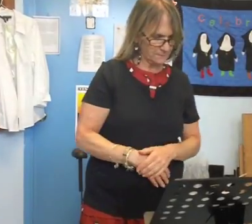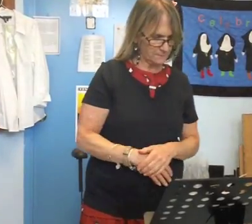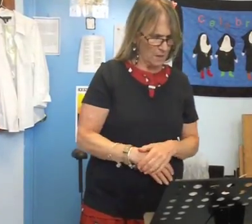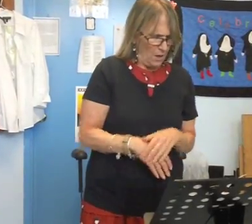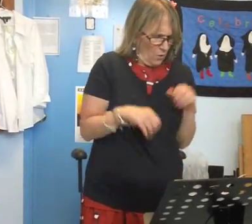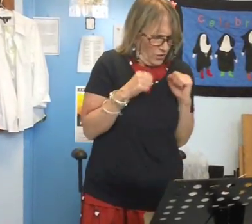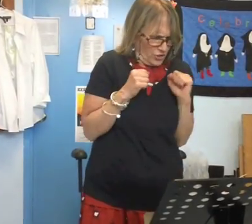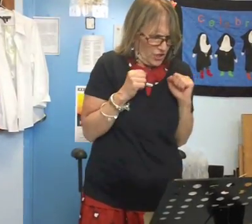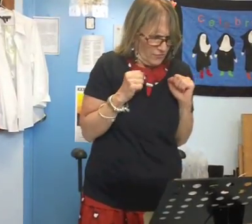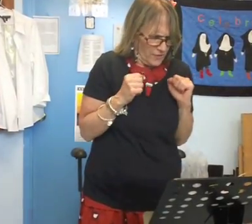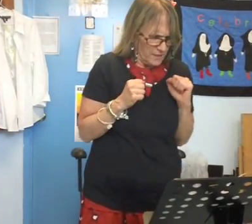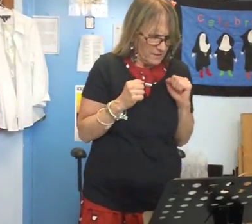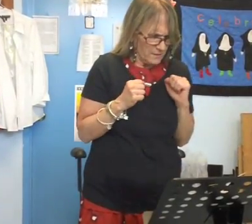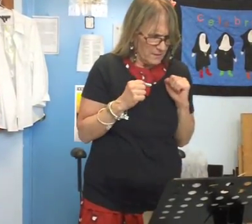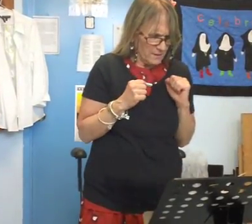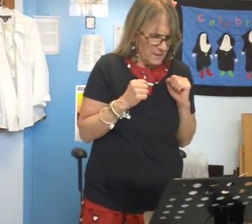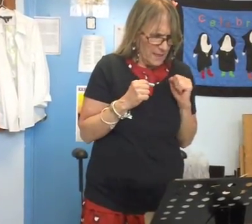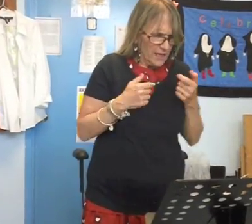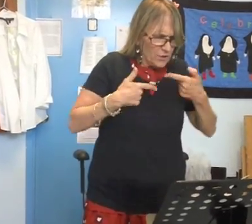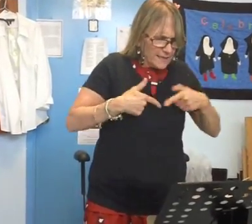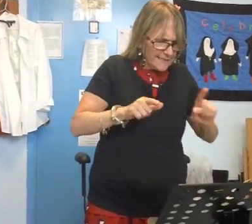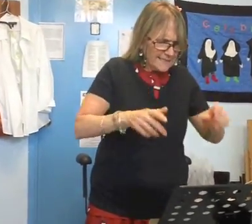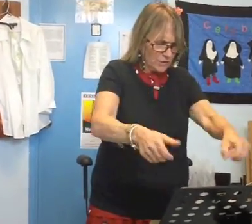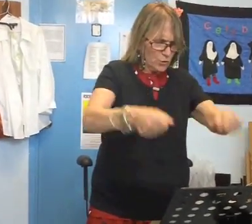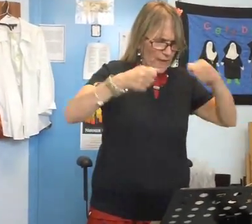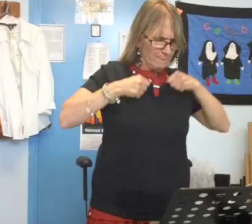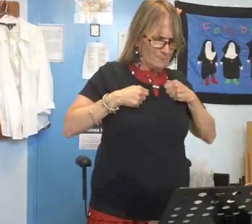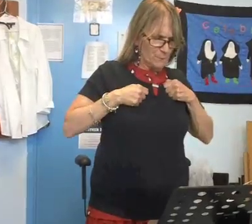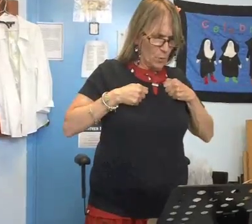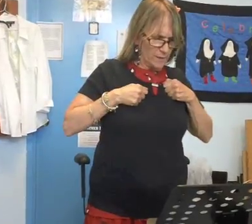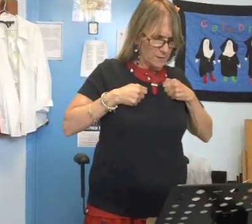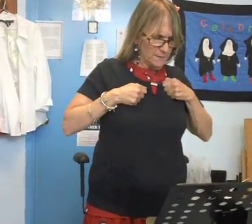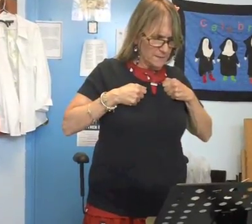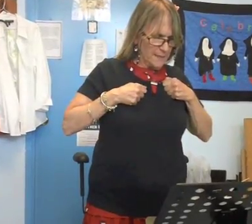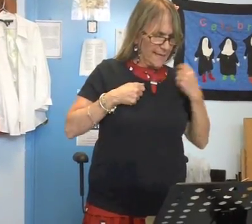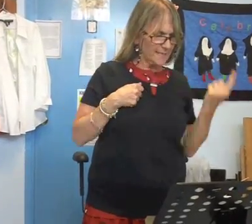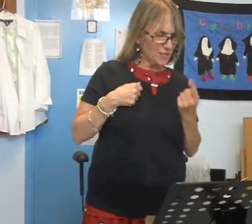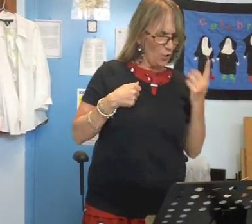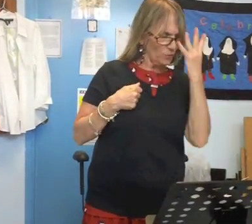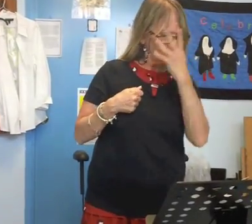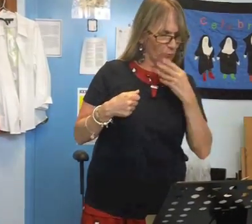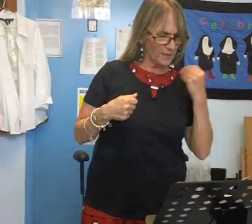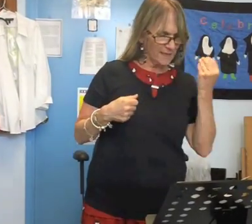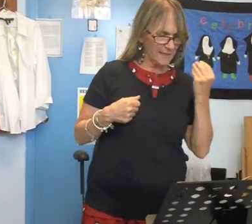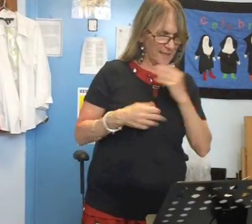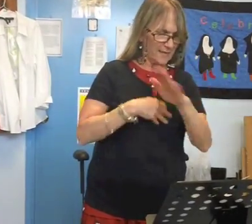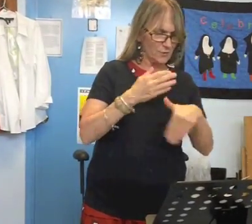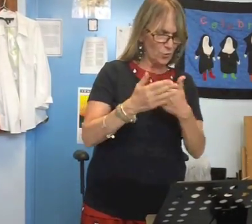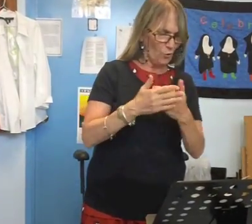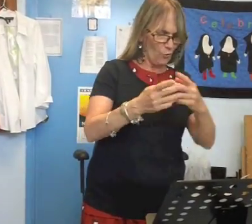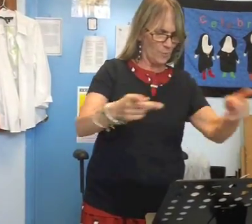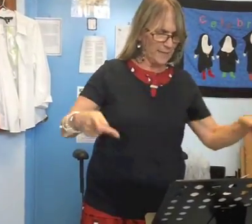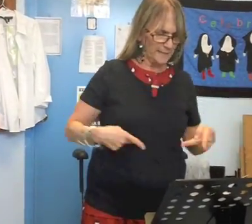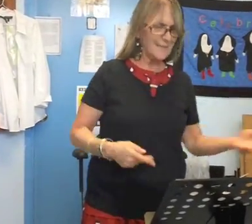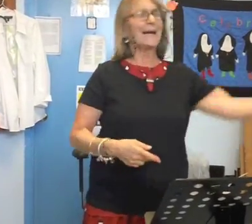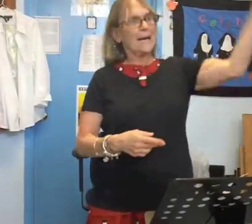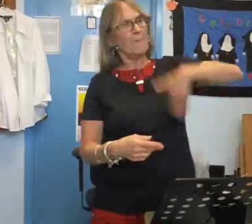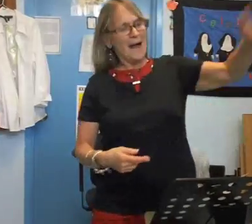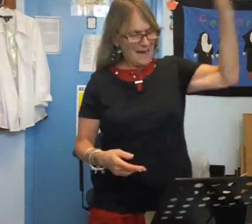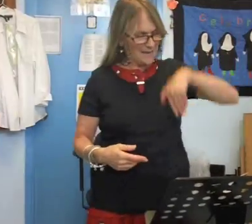oh you're shivering here let's get you that quilt it's the only pretty thing in this whole place come on